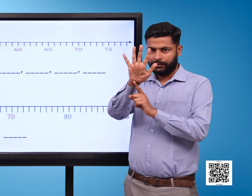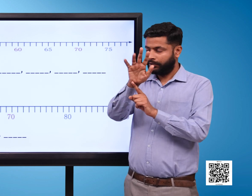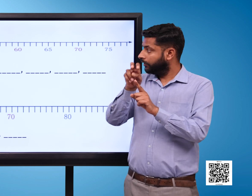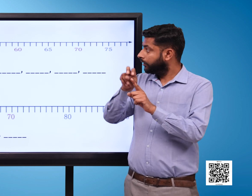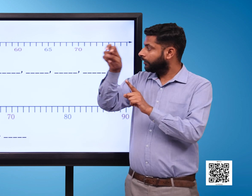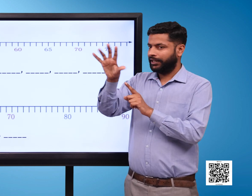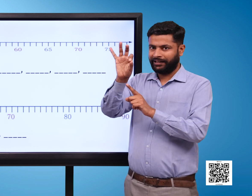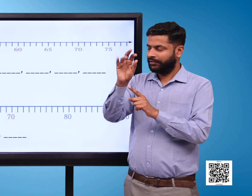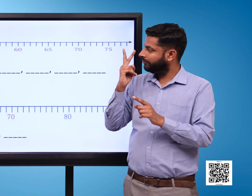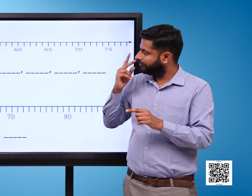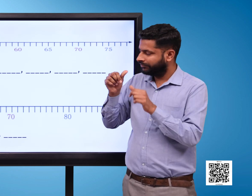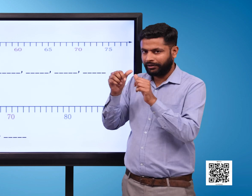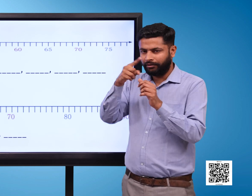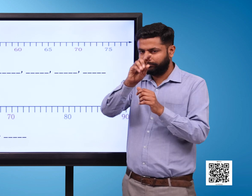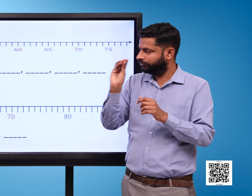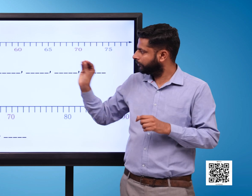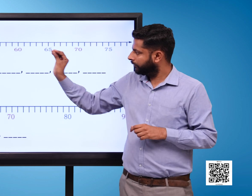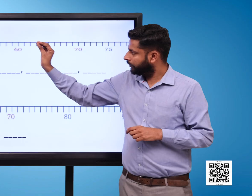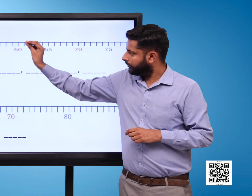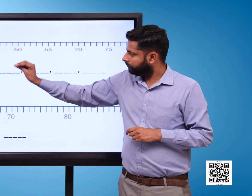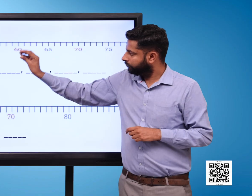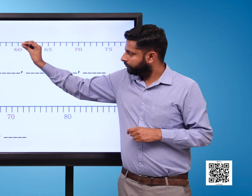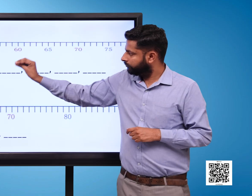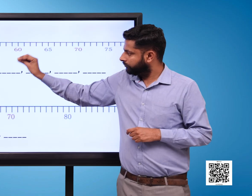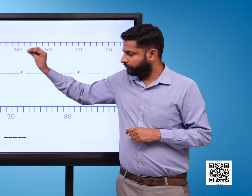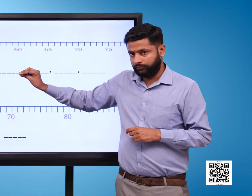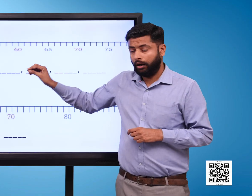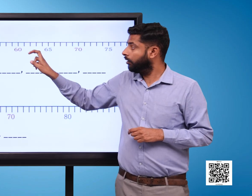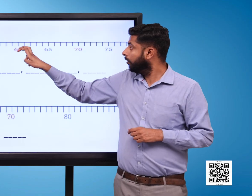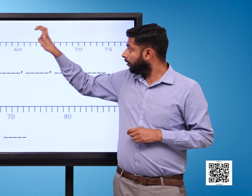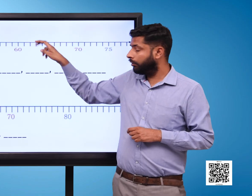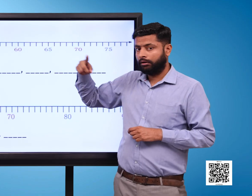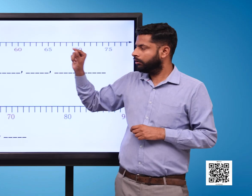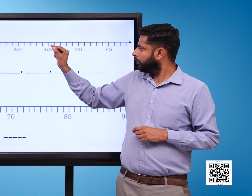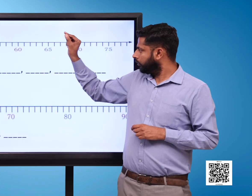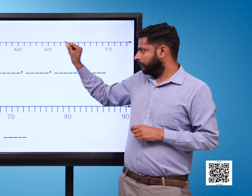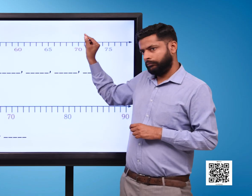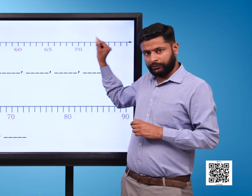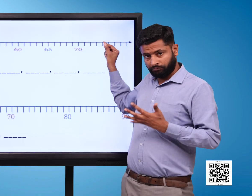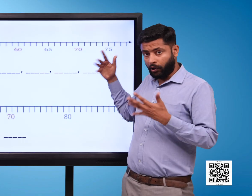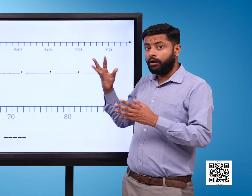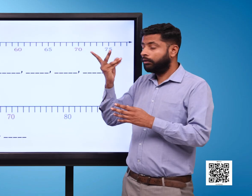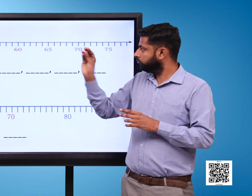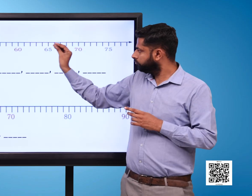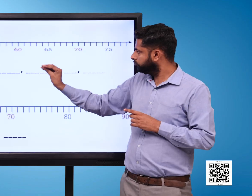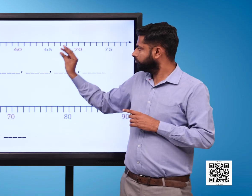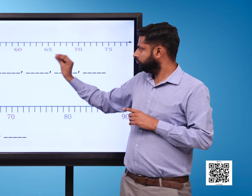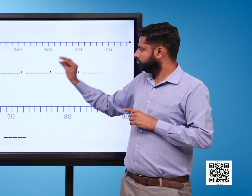75 Now the frog is there once again He starts jumping from number 40 He then jumps to 45